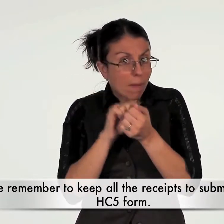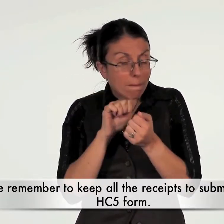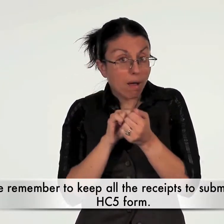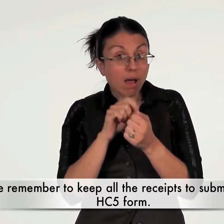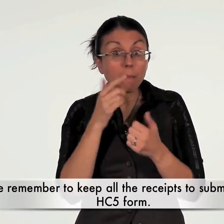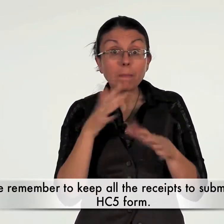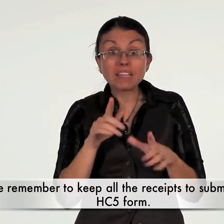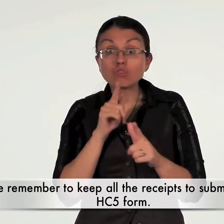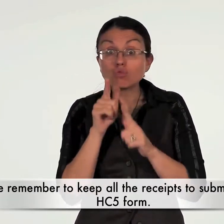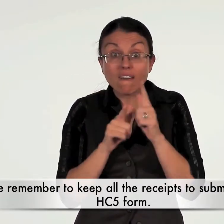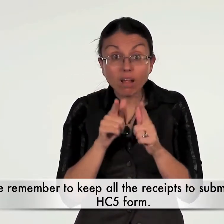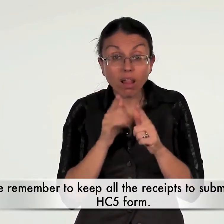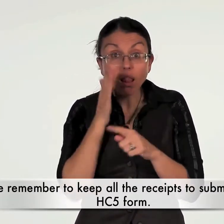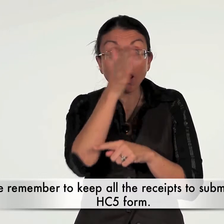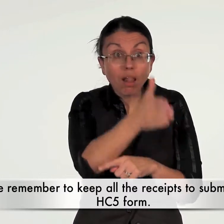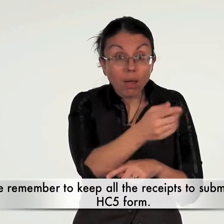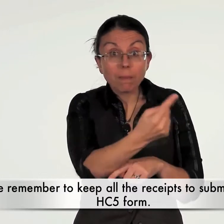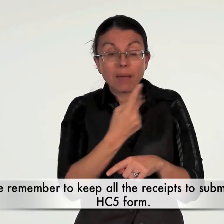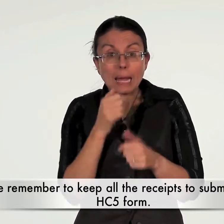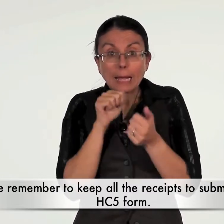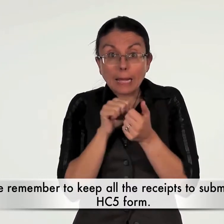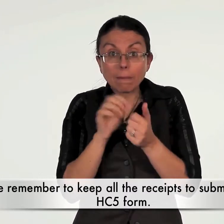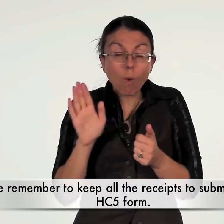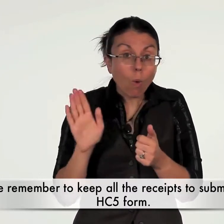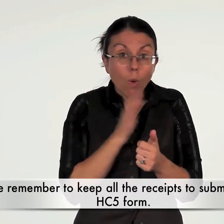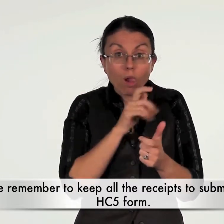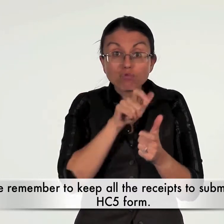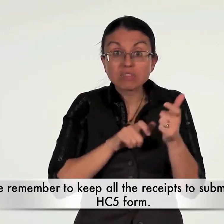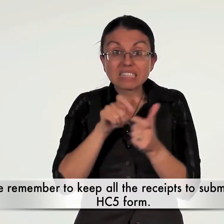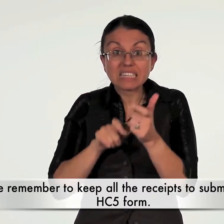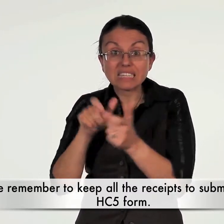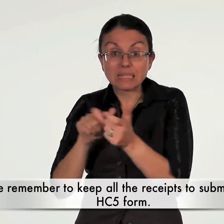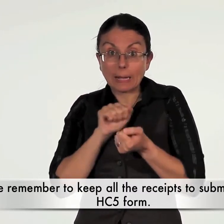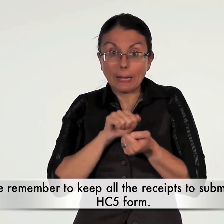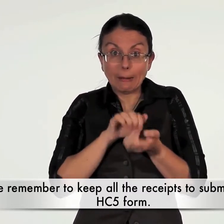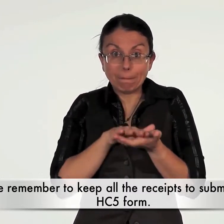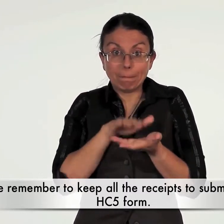please remember to keep all the receipts to submit with the HC5 form